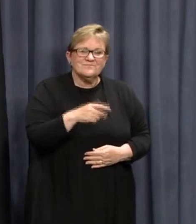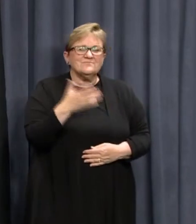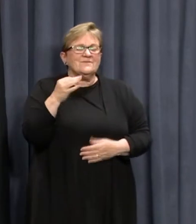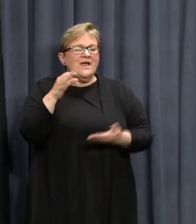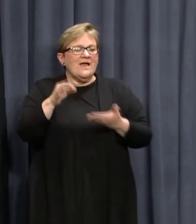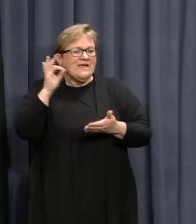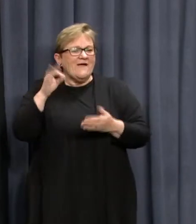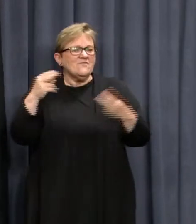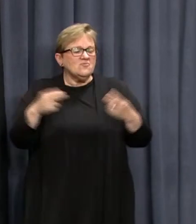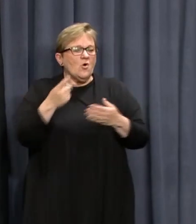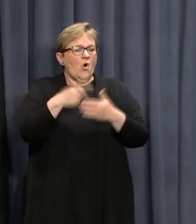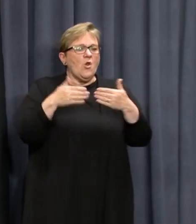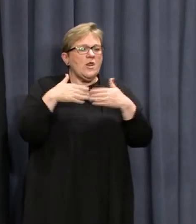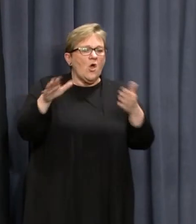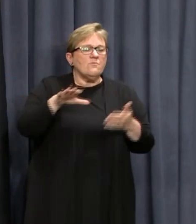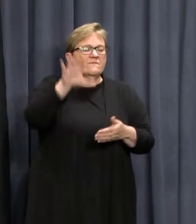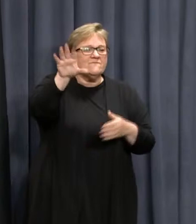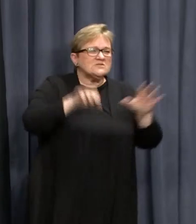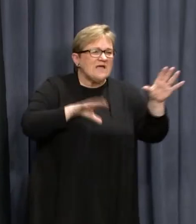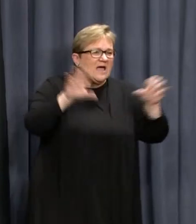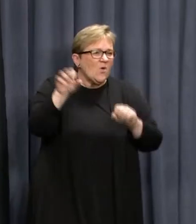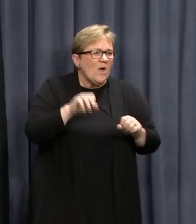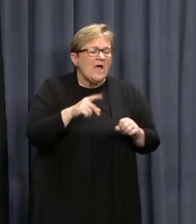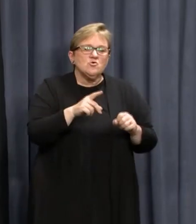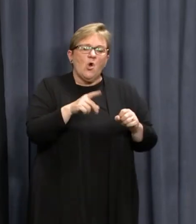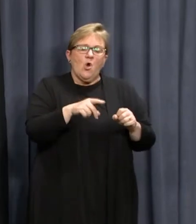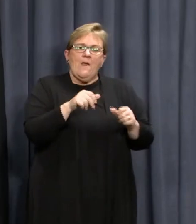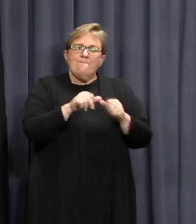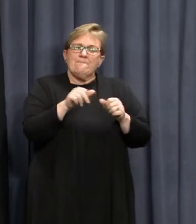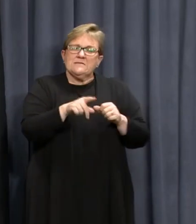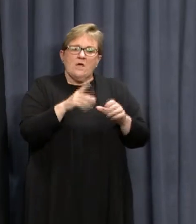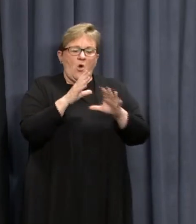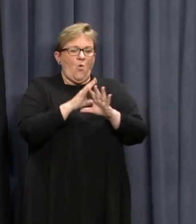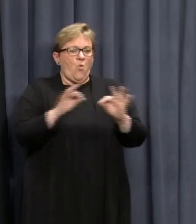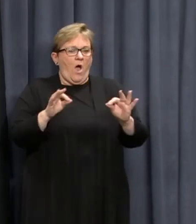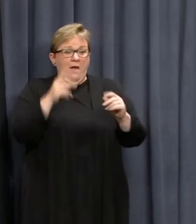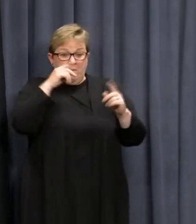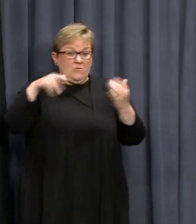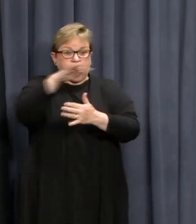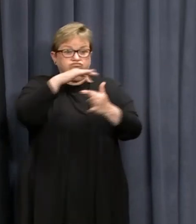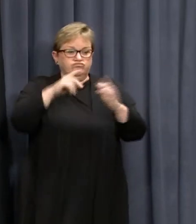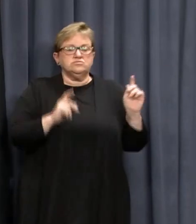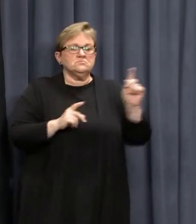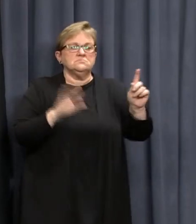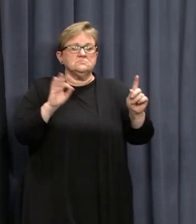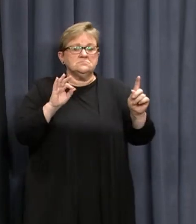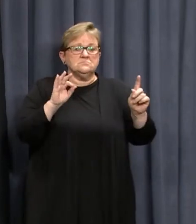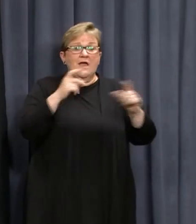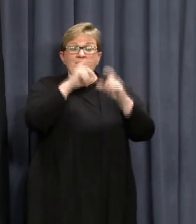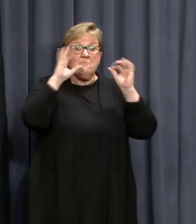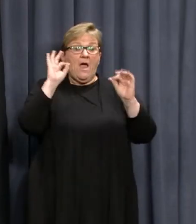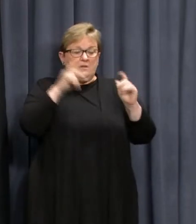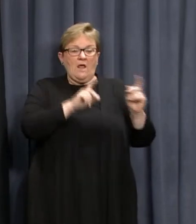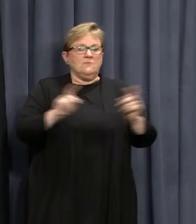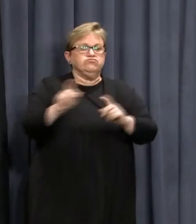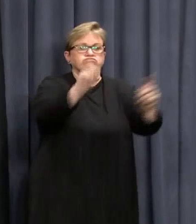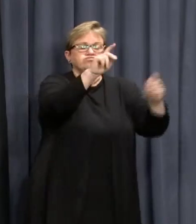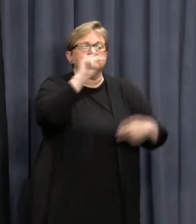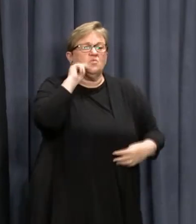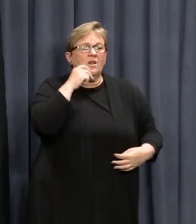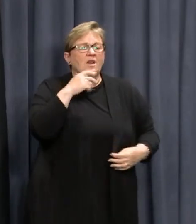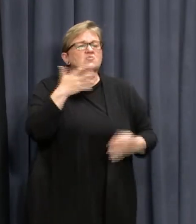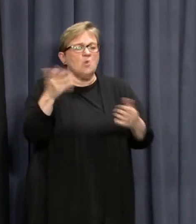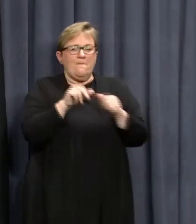cafes and restaurants only open for takeaway. So we had a much quieter society at the point in time that he was moving around,